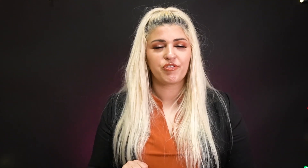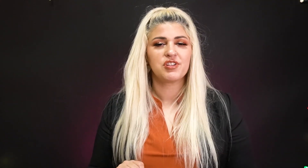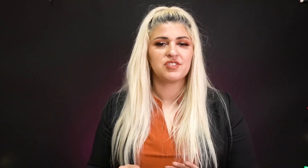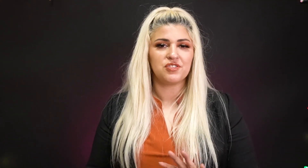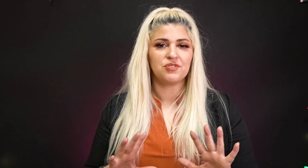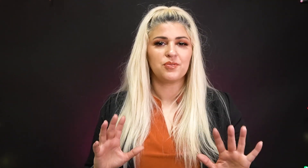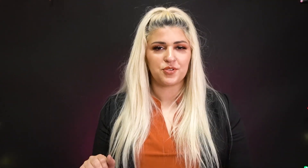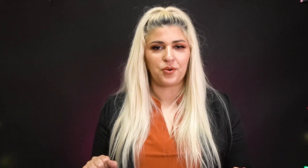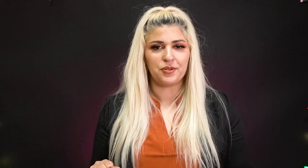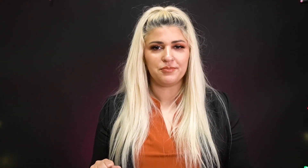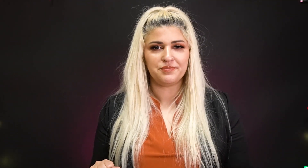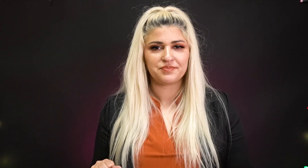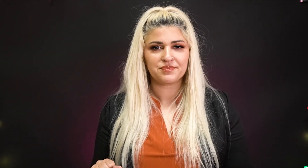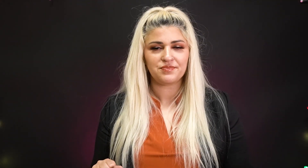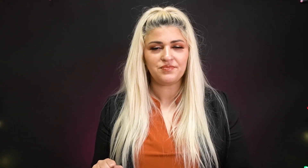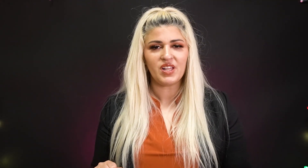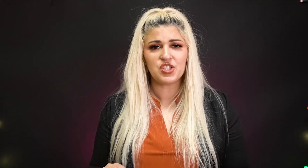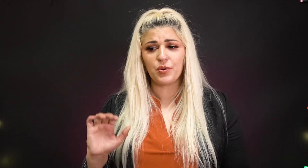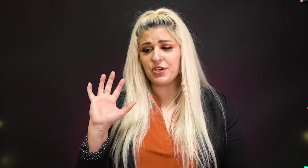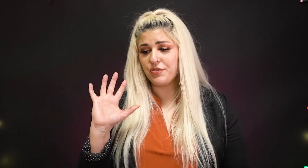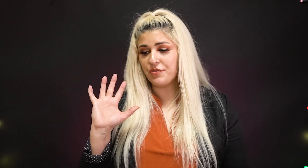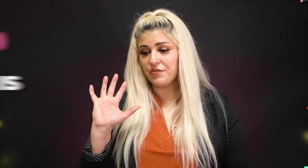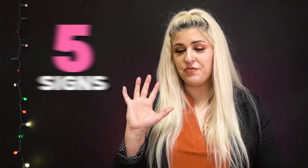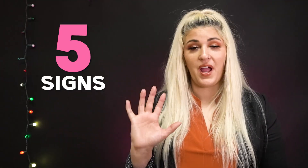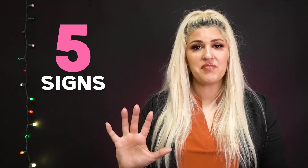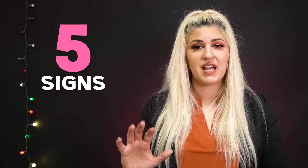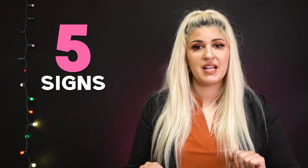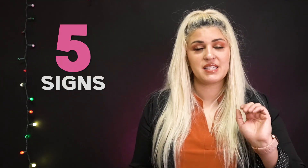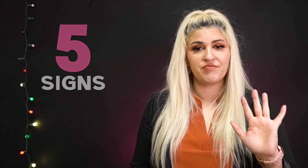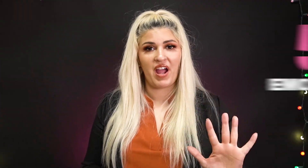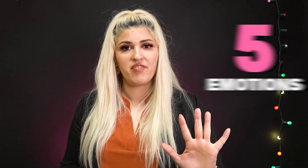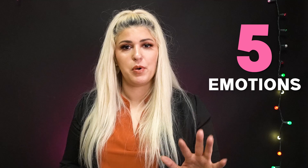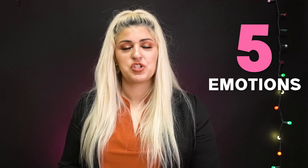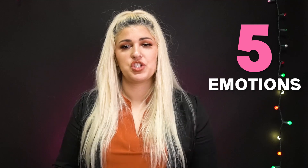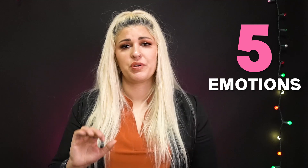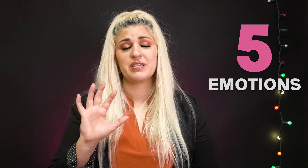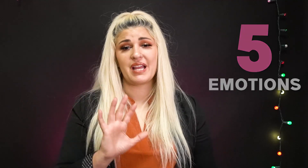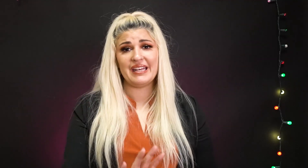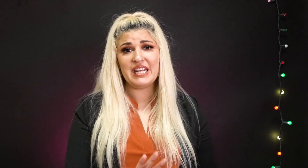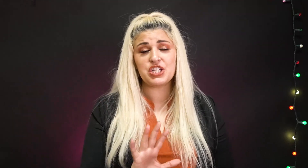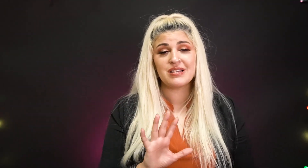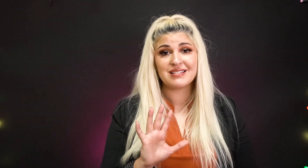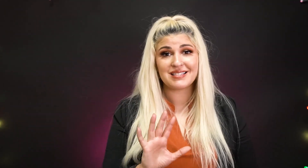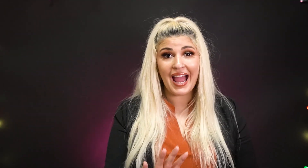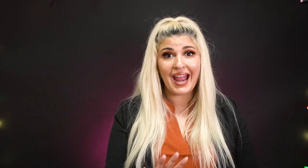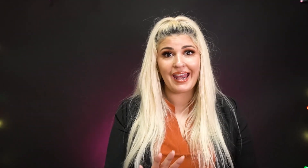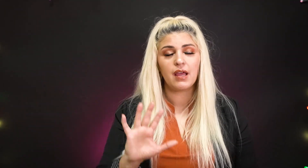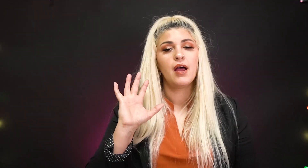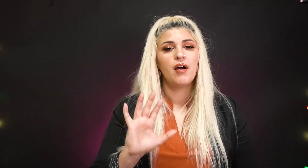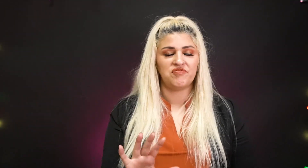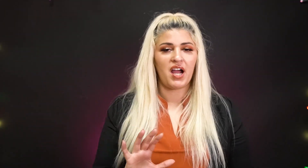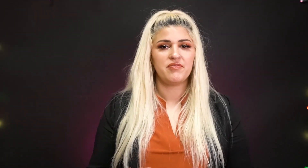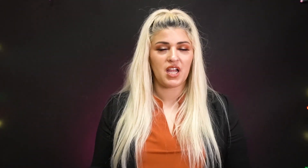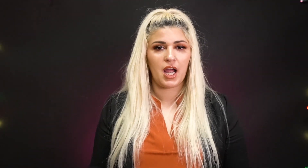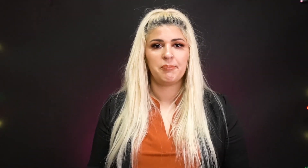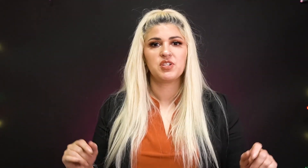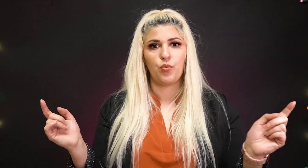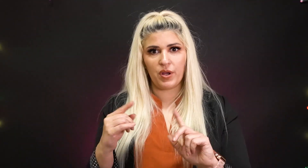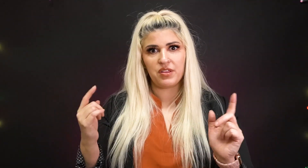for us to do total so we're gonna do five signs and five emotions so we're gonna sign each sign five times with